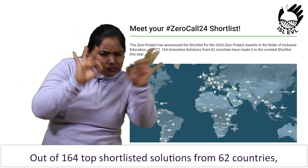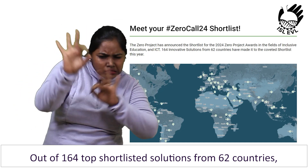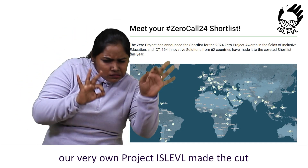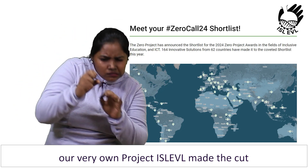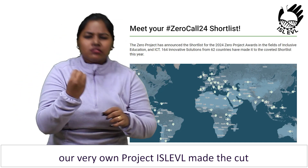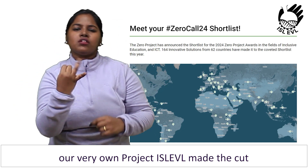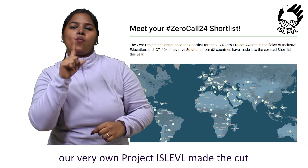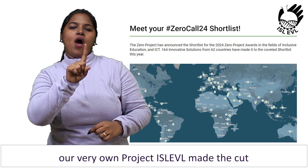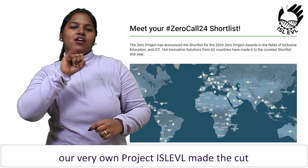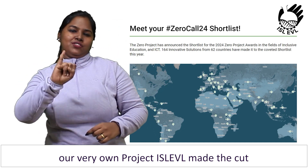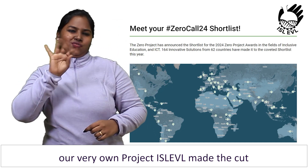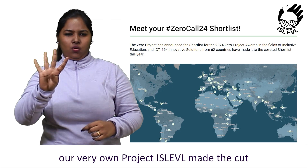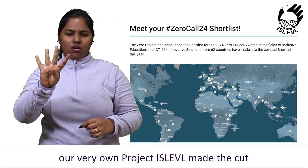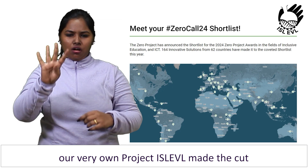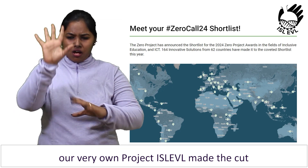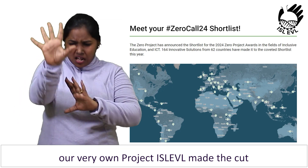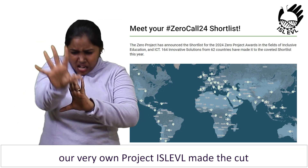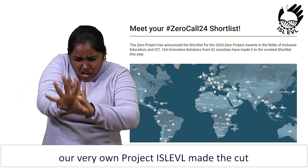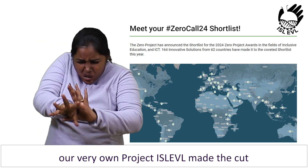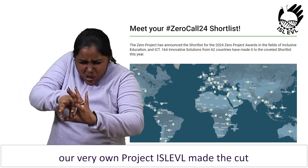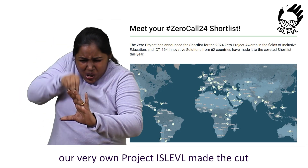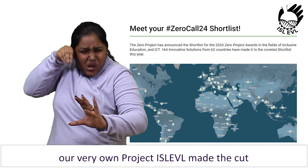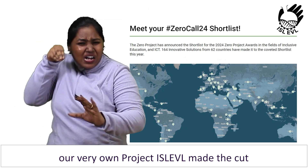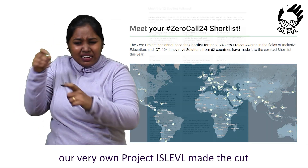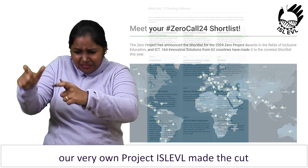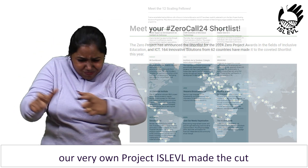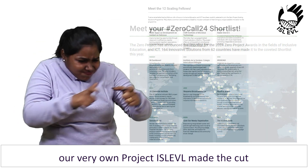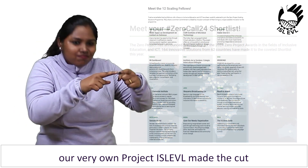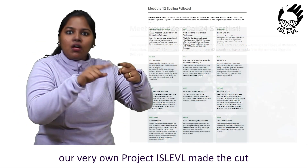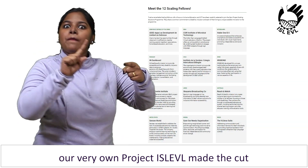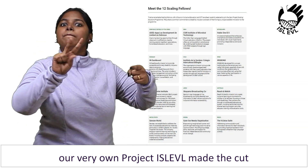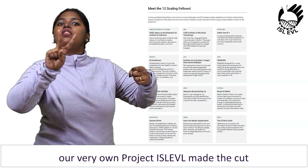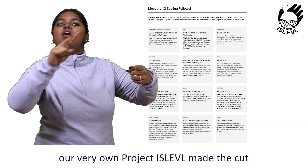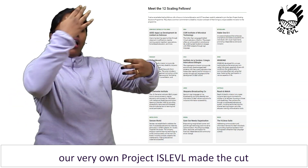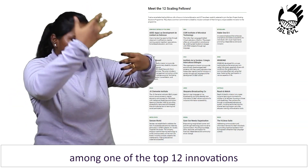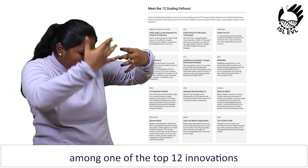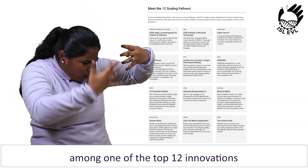countries, our very own project ISL-EVL made the cut.